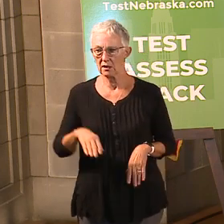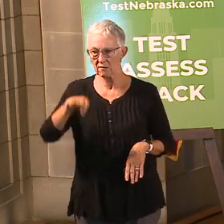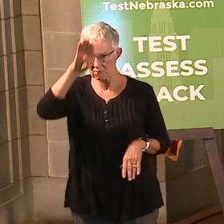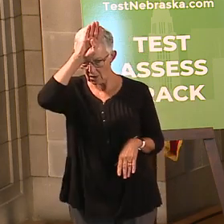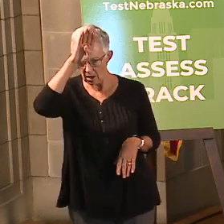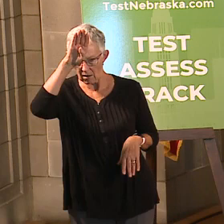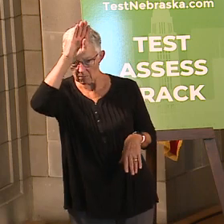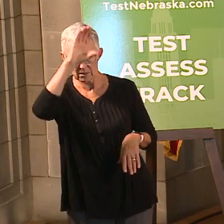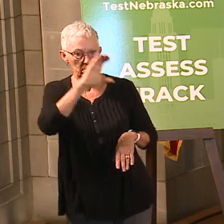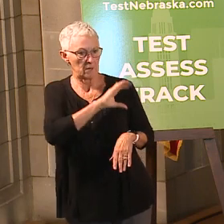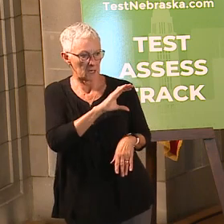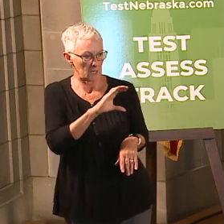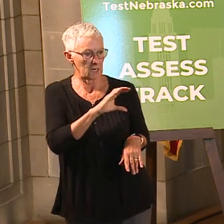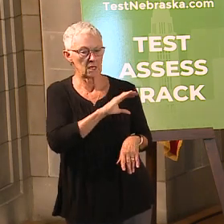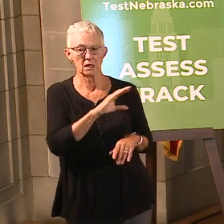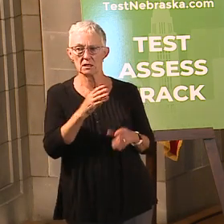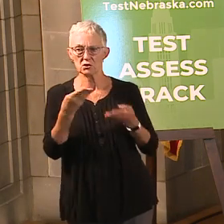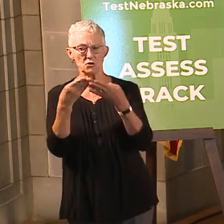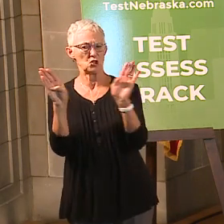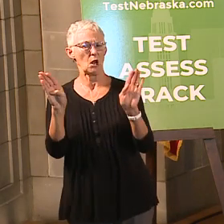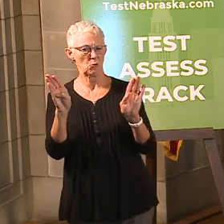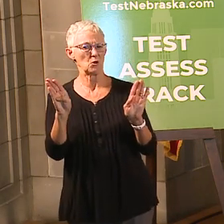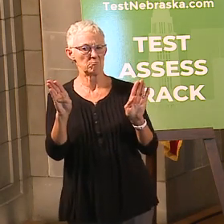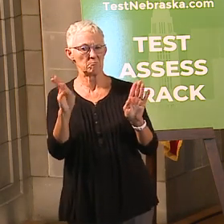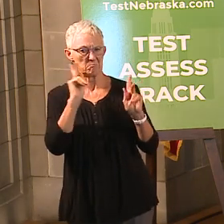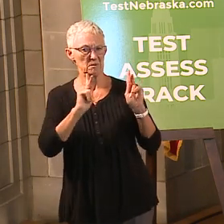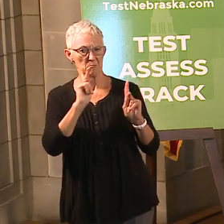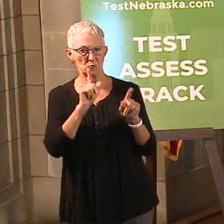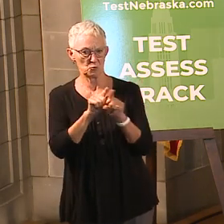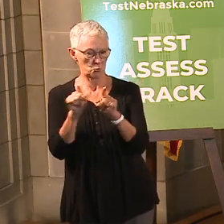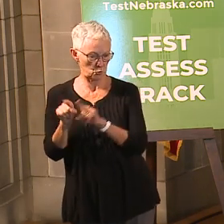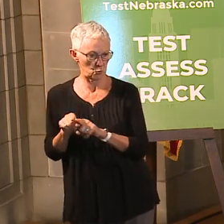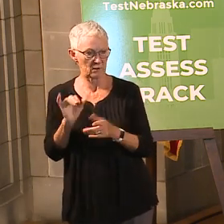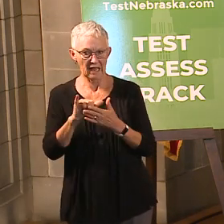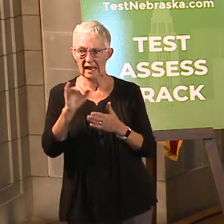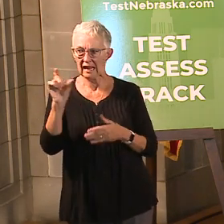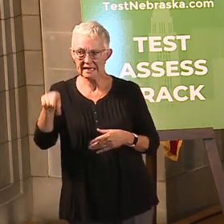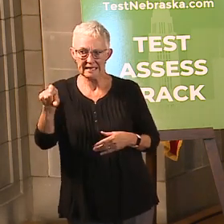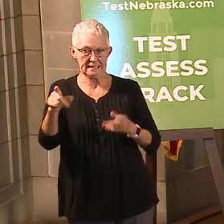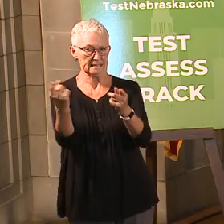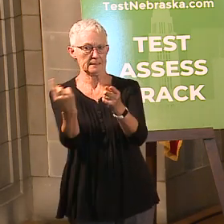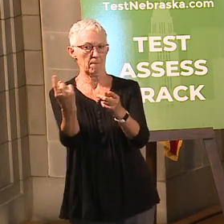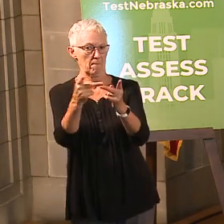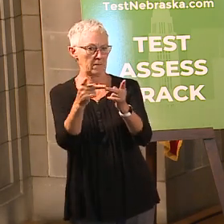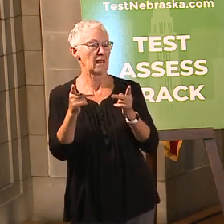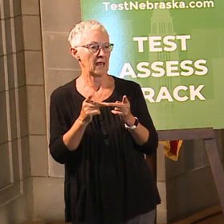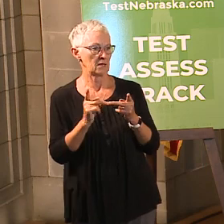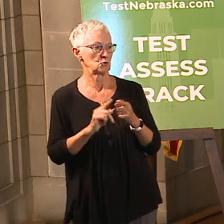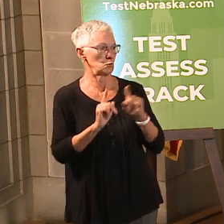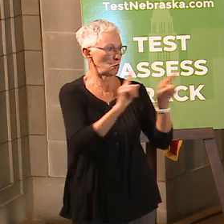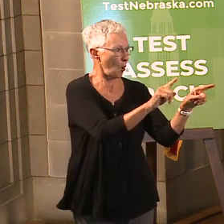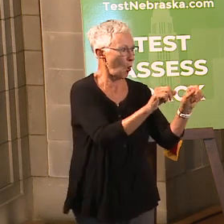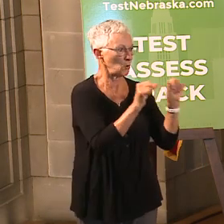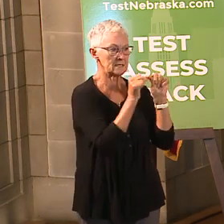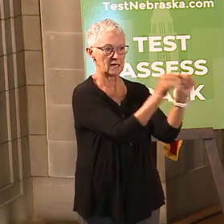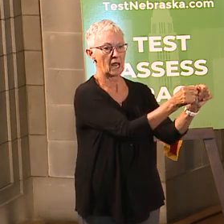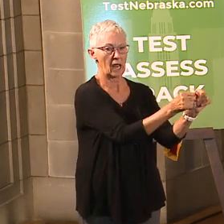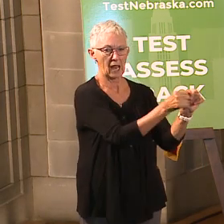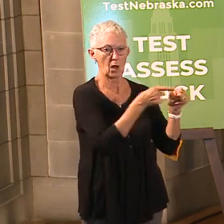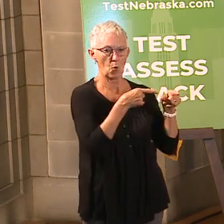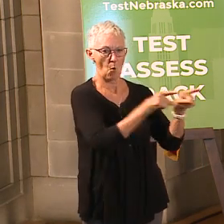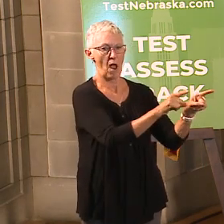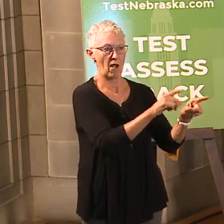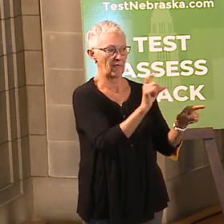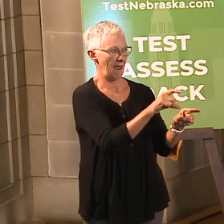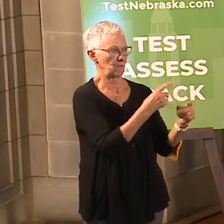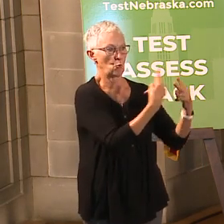workers. We did it for the general public. And now Angie is going to come up. Angie Ling is going to come up, who is our incident commander, again, in the